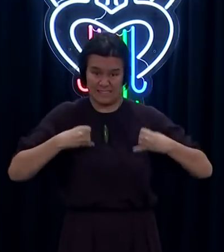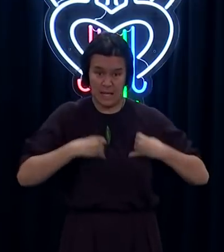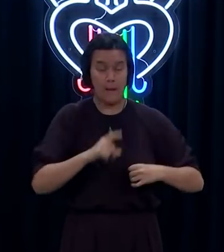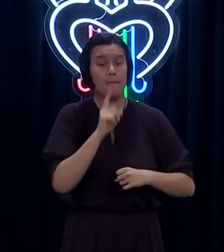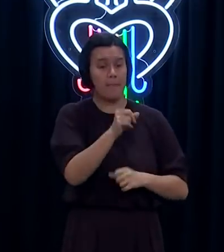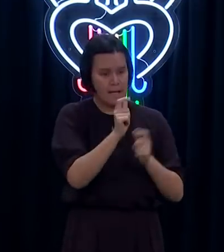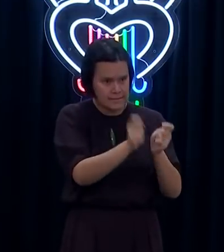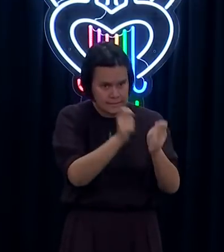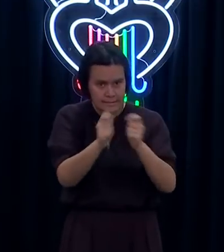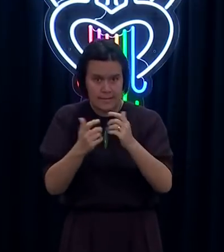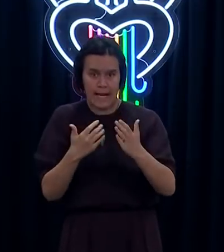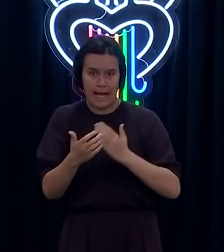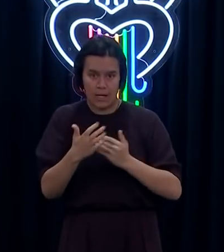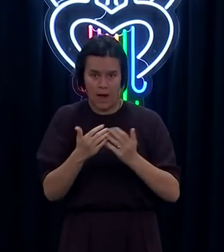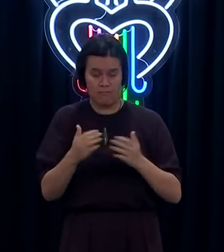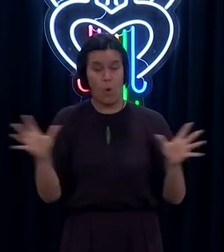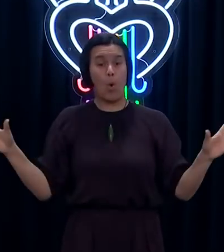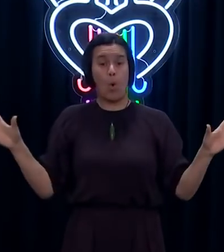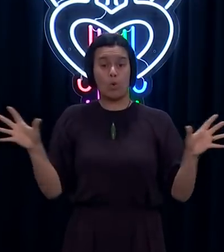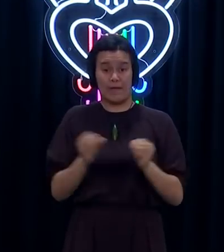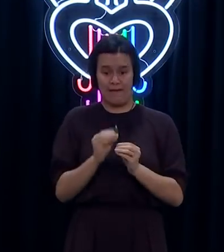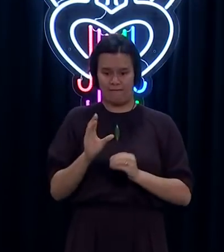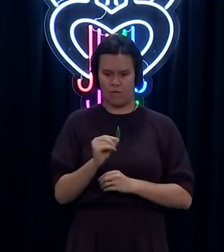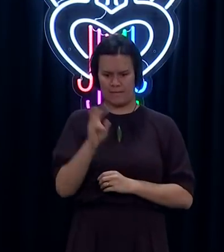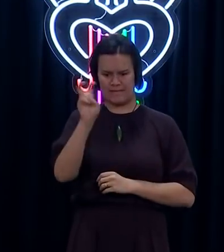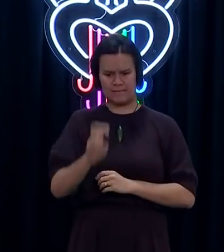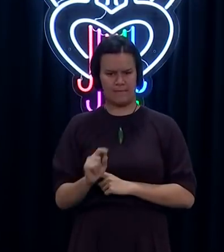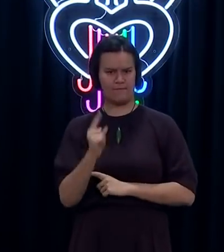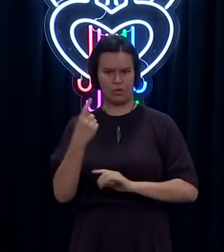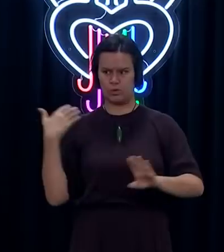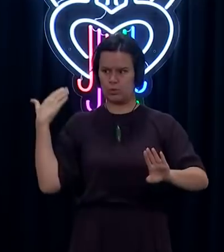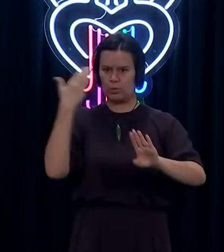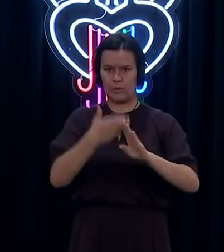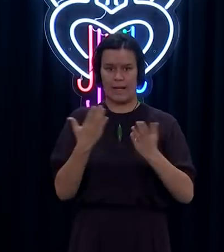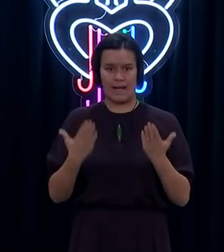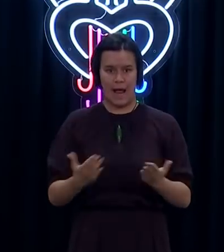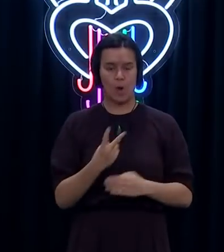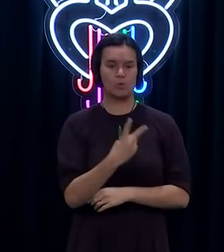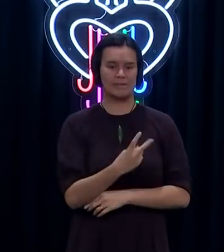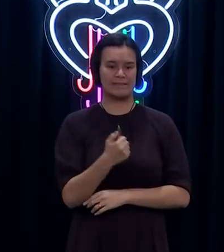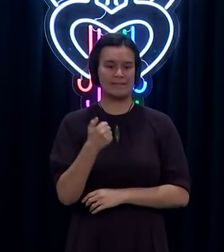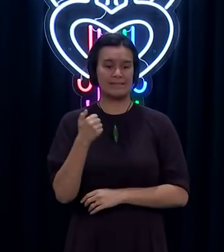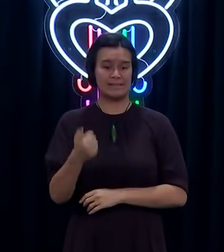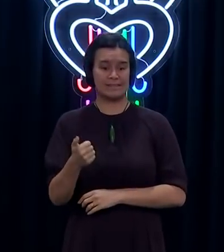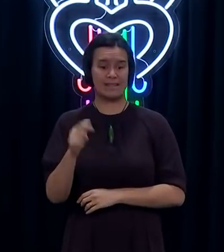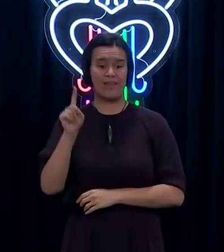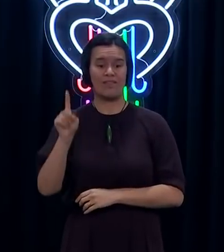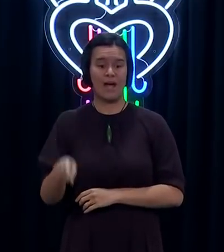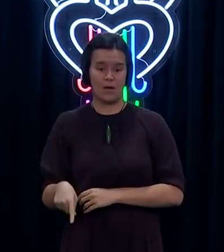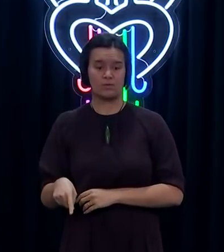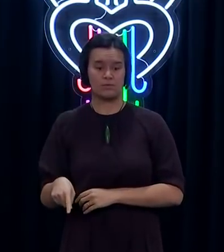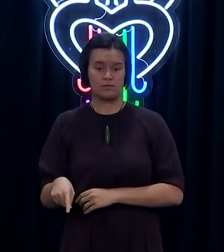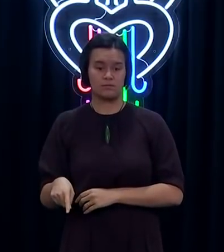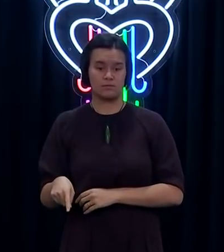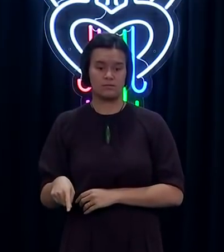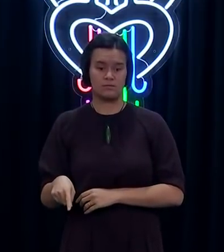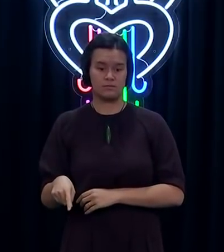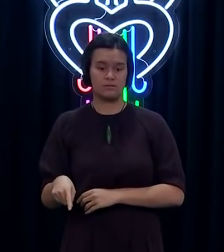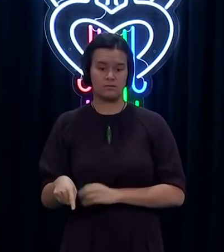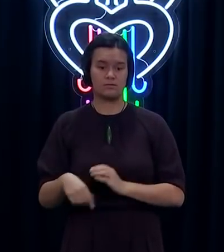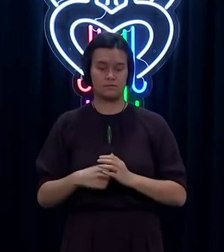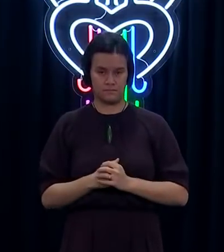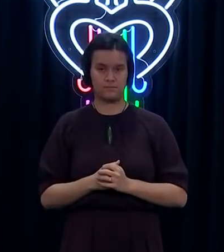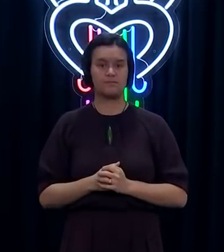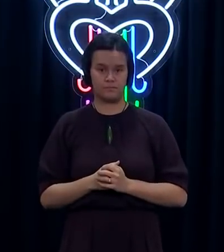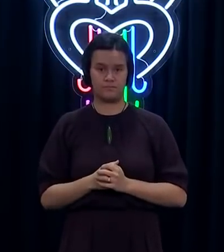,703 the number of essential workers that have had an asymptomatic COVID-19 test since the 1st of